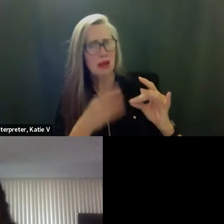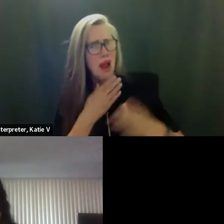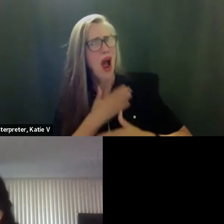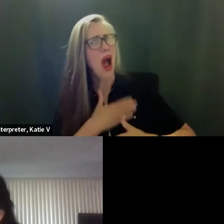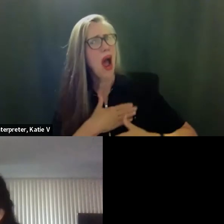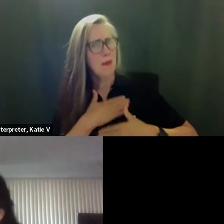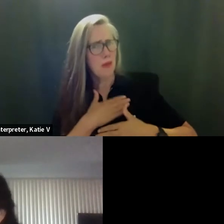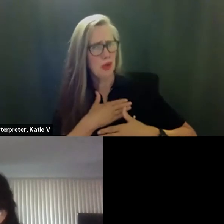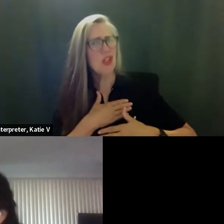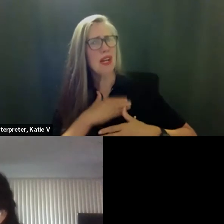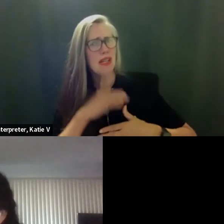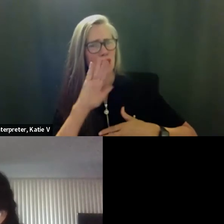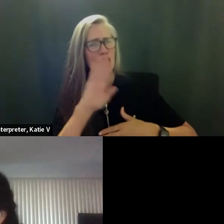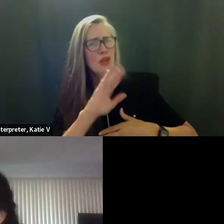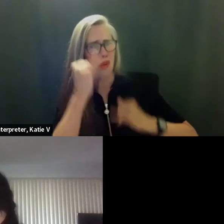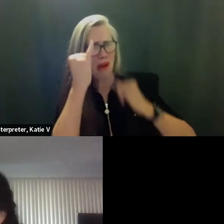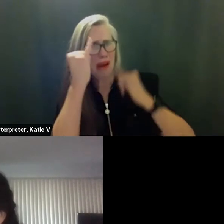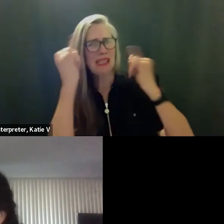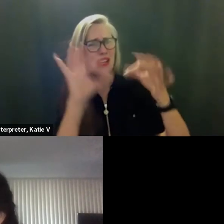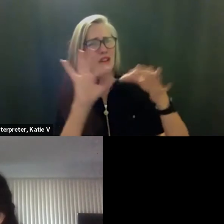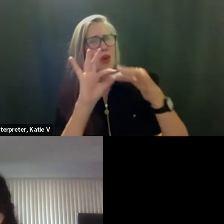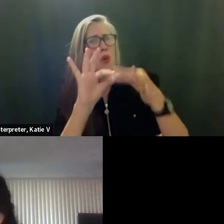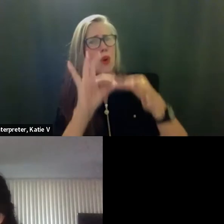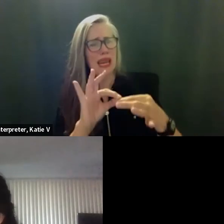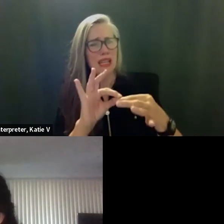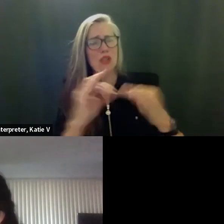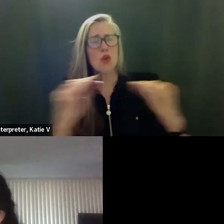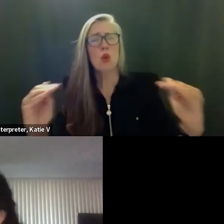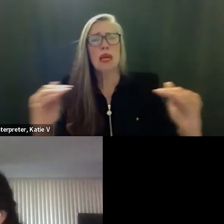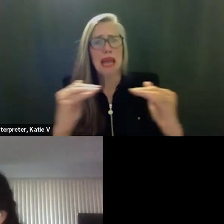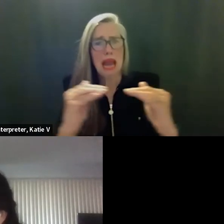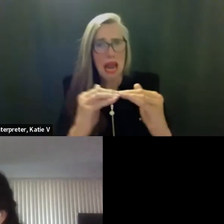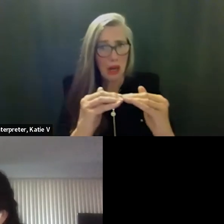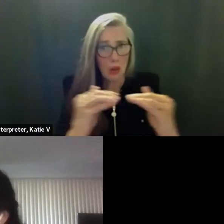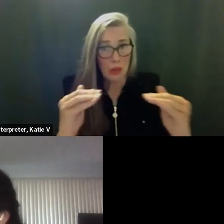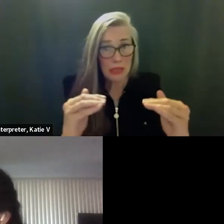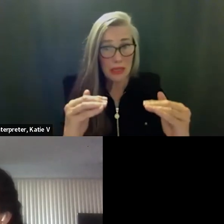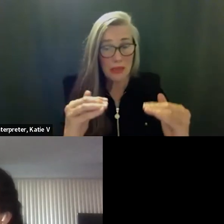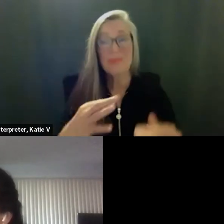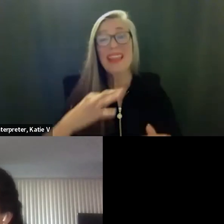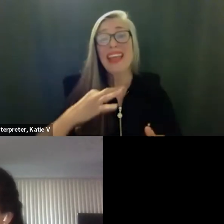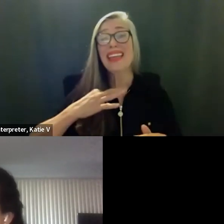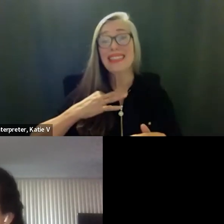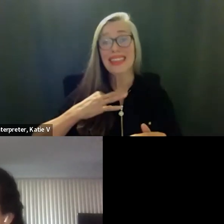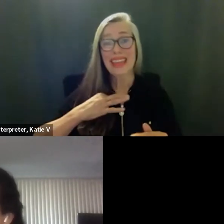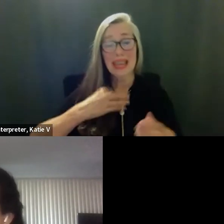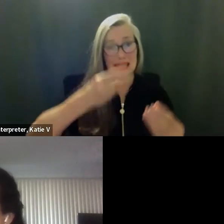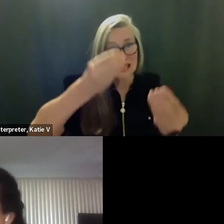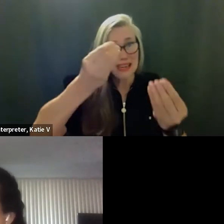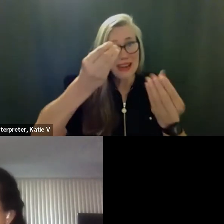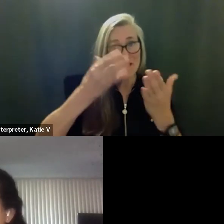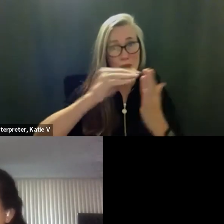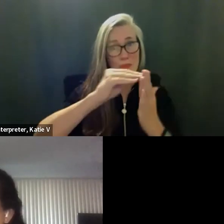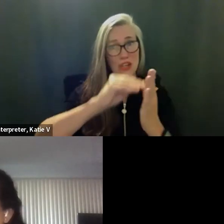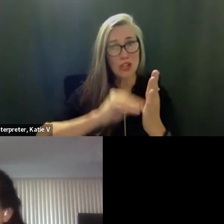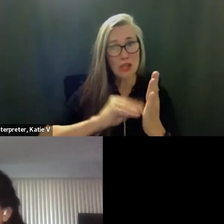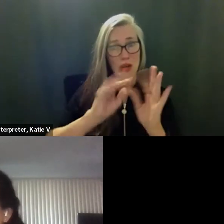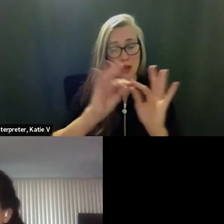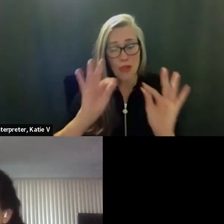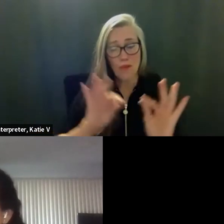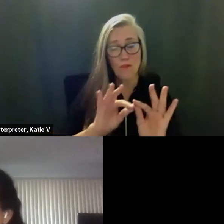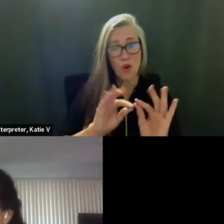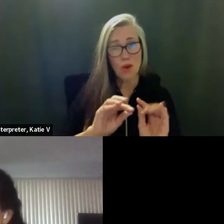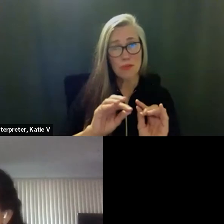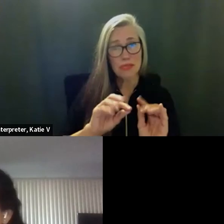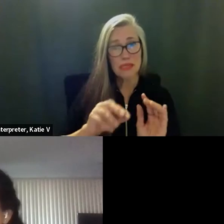is that you know candidate information forms are due to the superintendent office um and can be